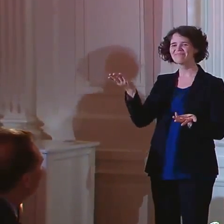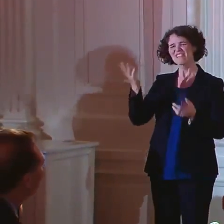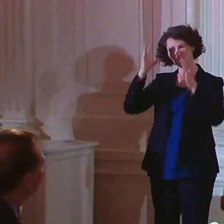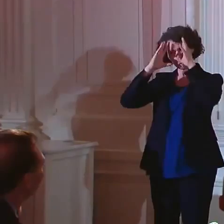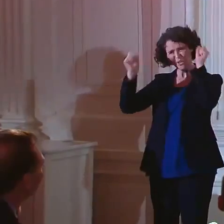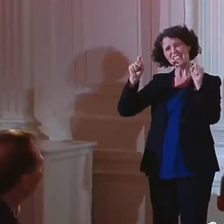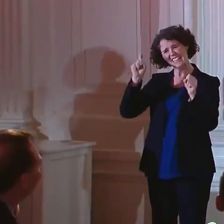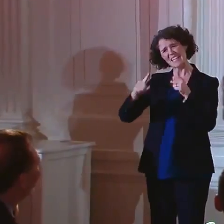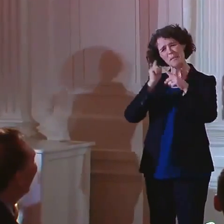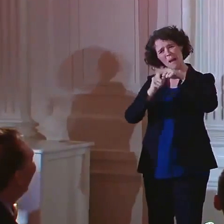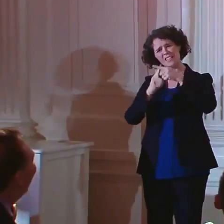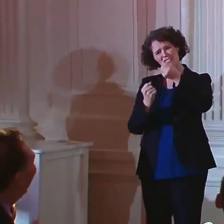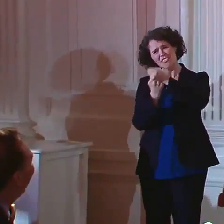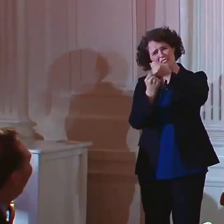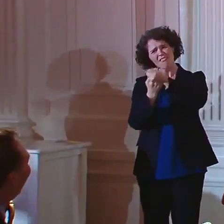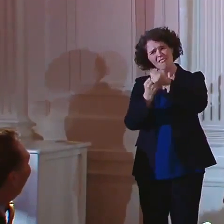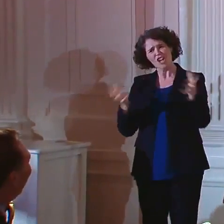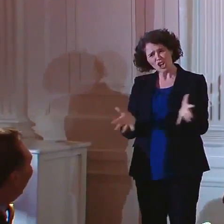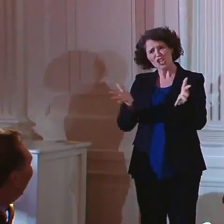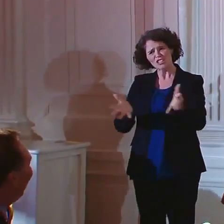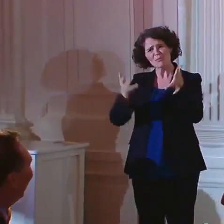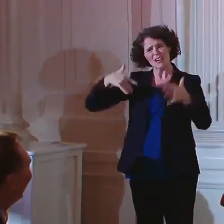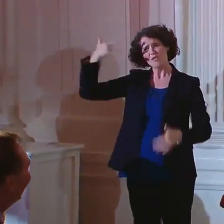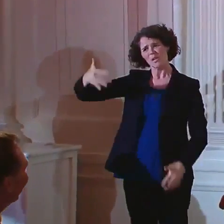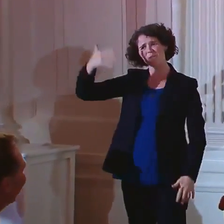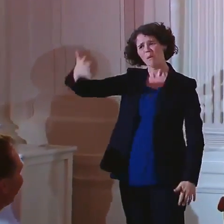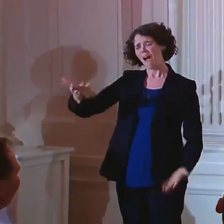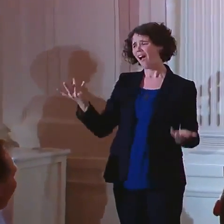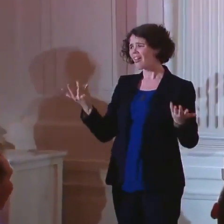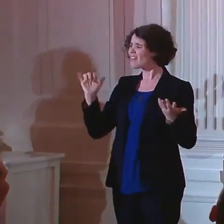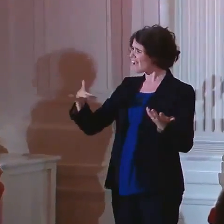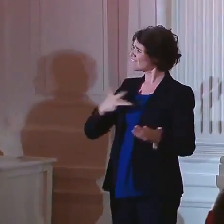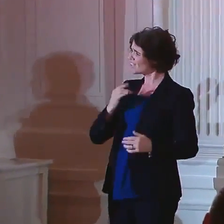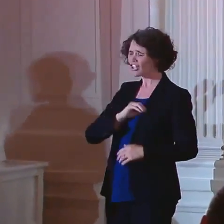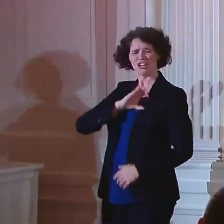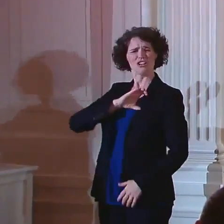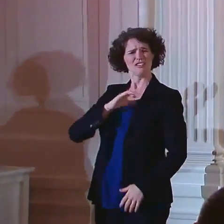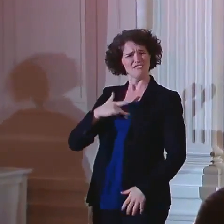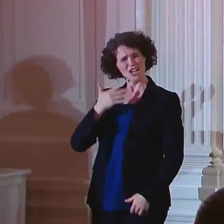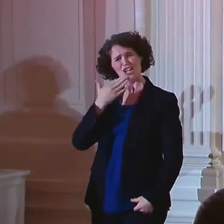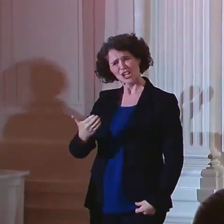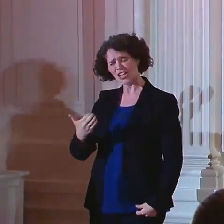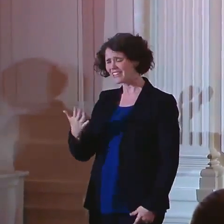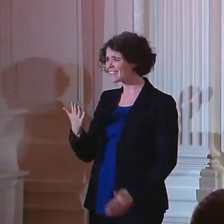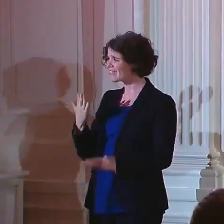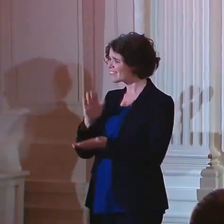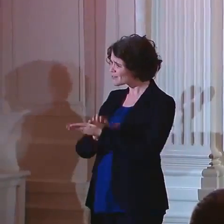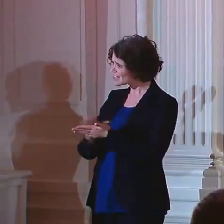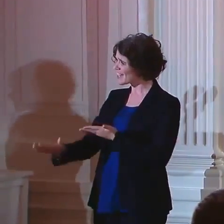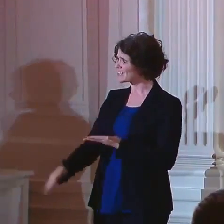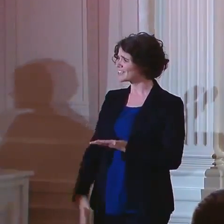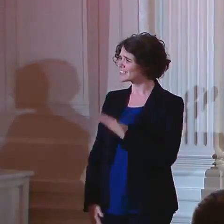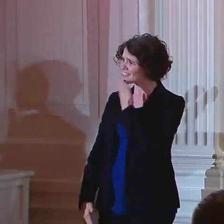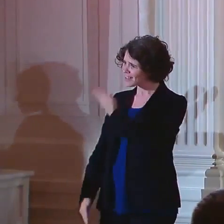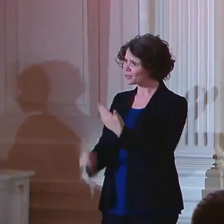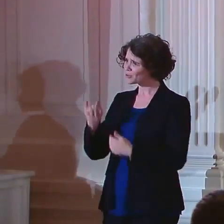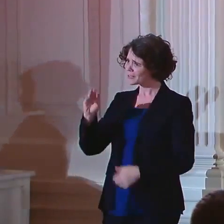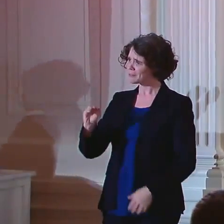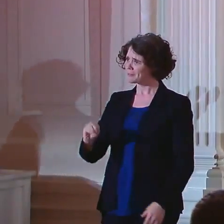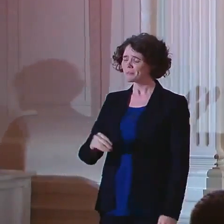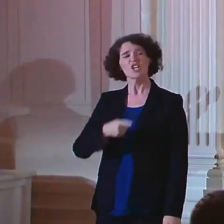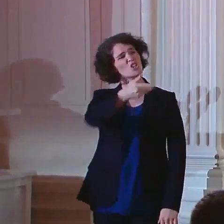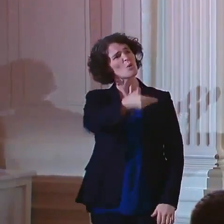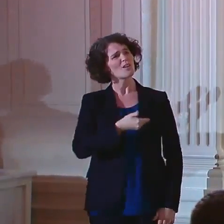presidents need some encouragement once in while, too. That felt really good. That was nice. Thank you, Tim.